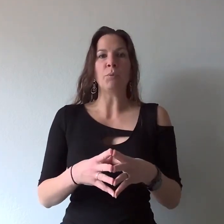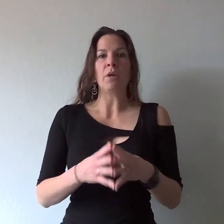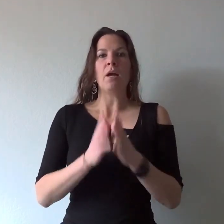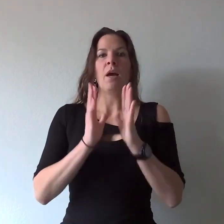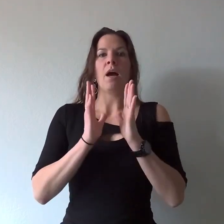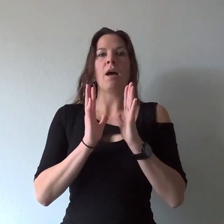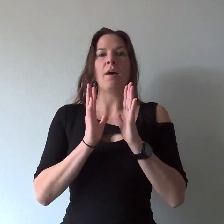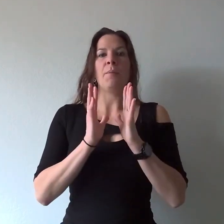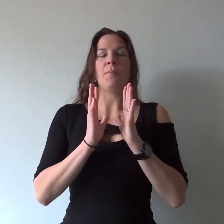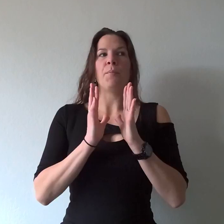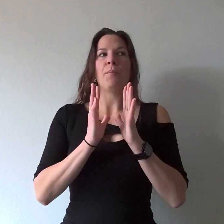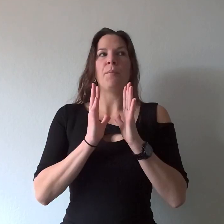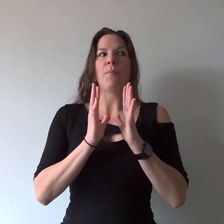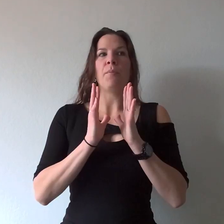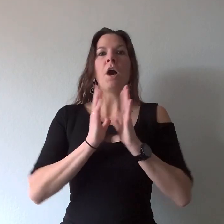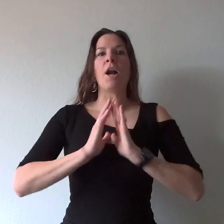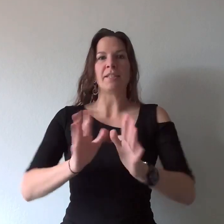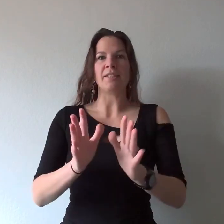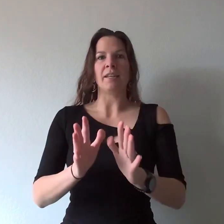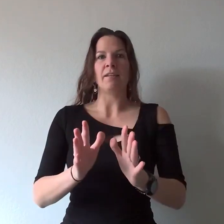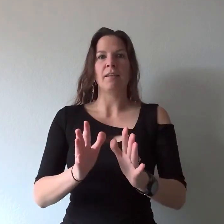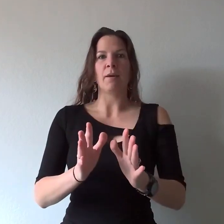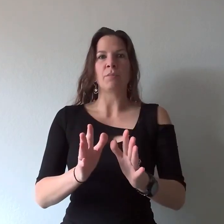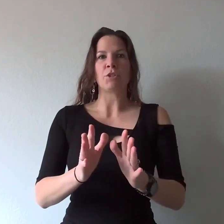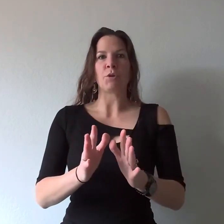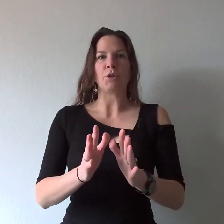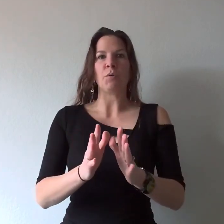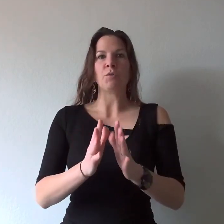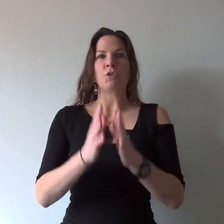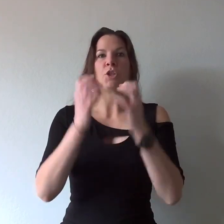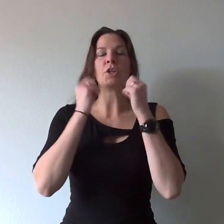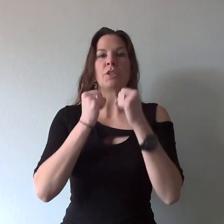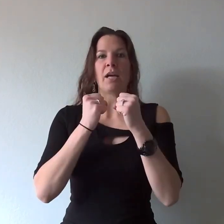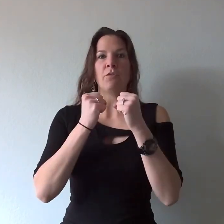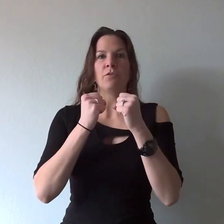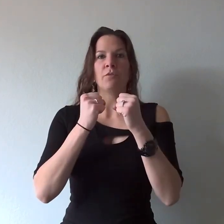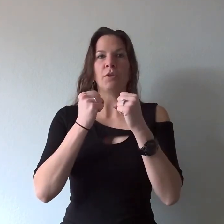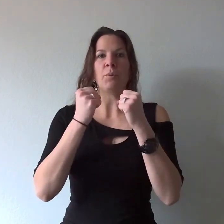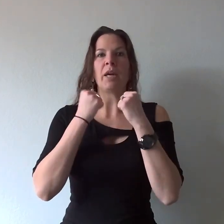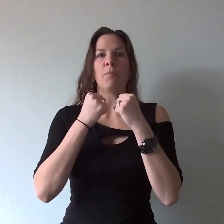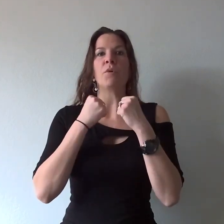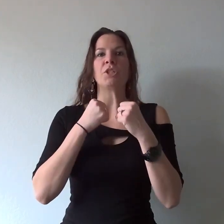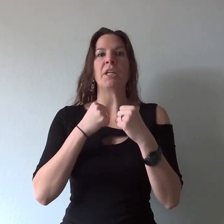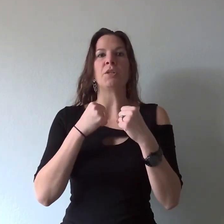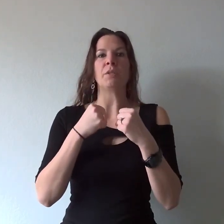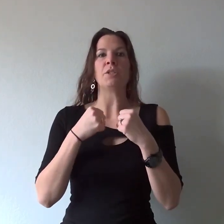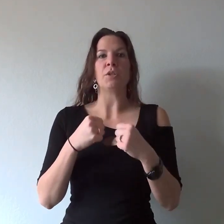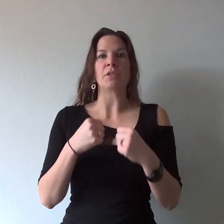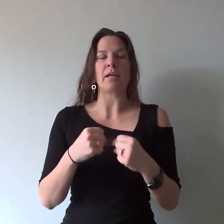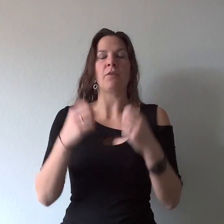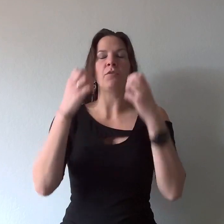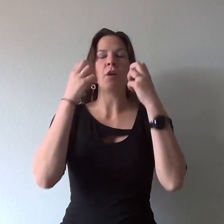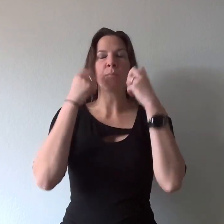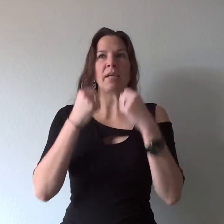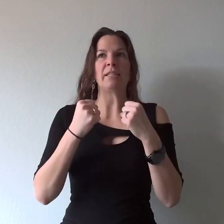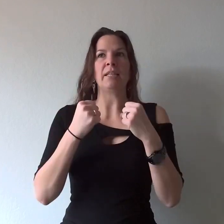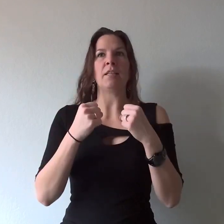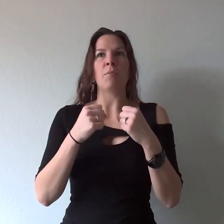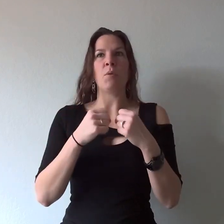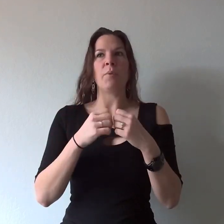the honesty comes through to yourself you become more genuine to yourself present in the moment